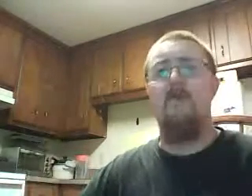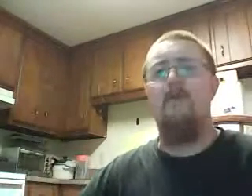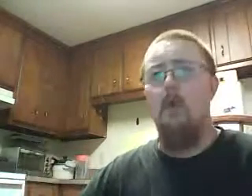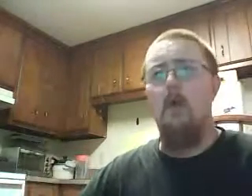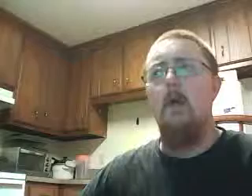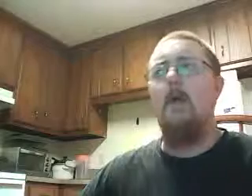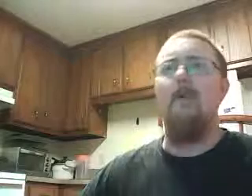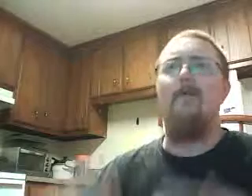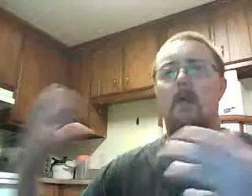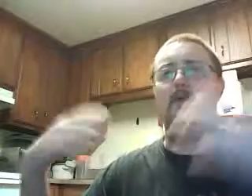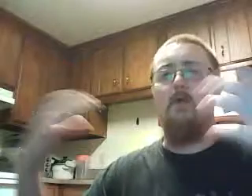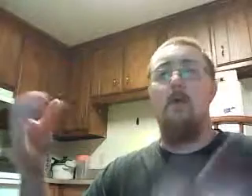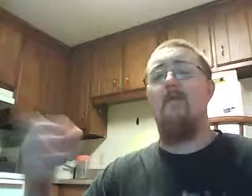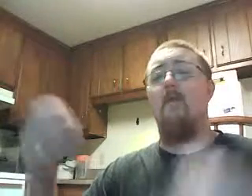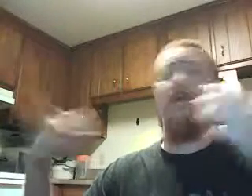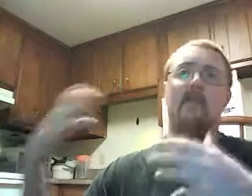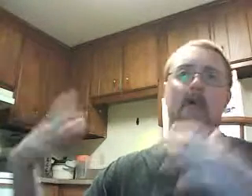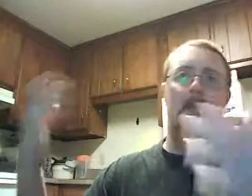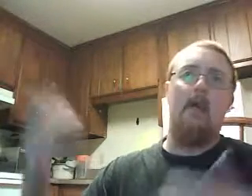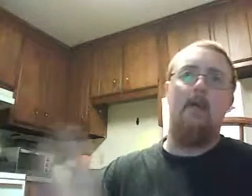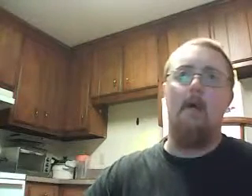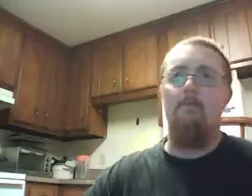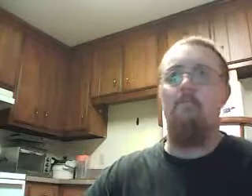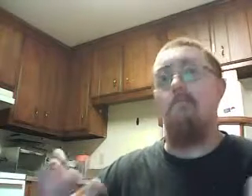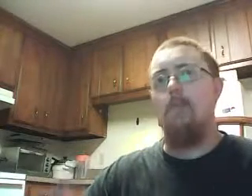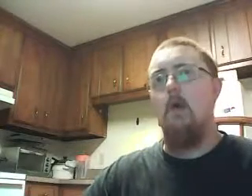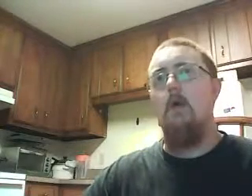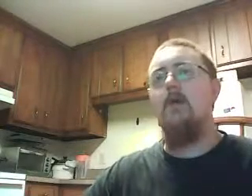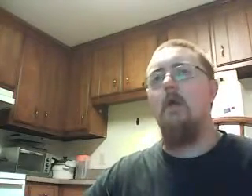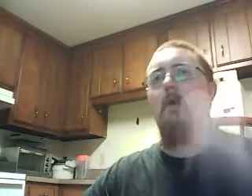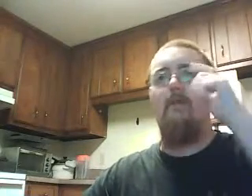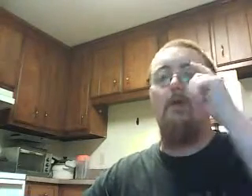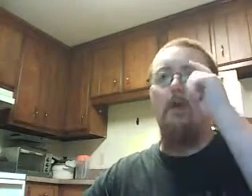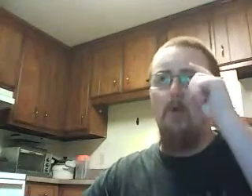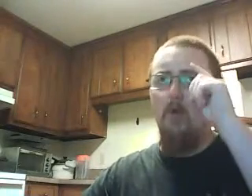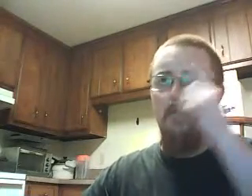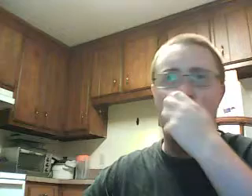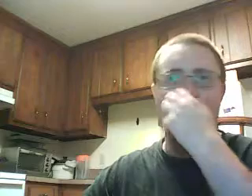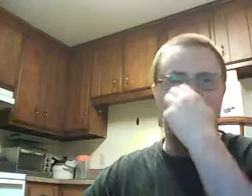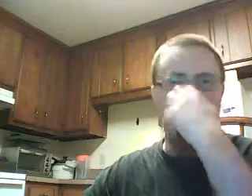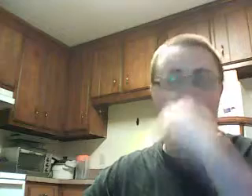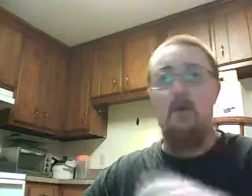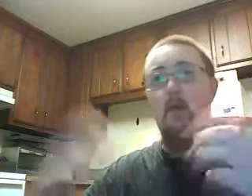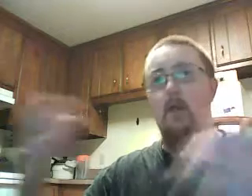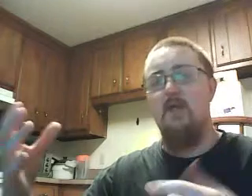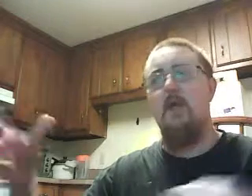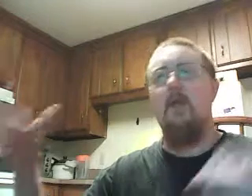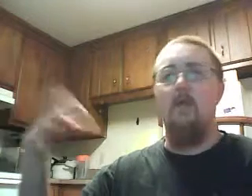for, you know, filling out certain offers and things like that. Um, so, I mean, if you, if you go to buy things online and you deal with Listia, you can